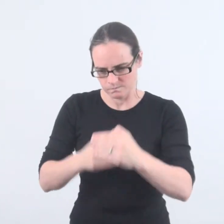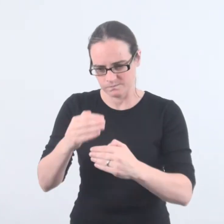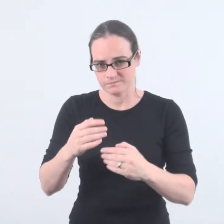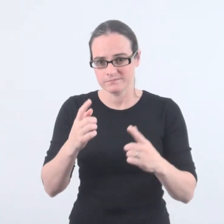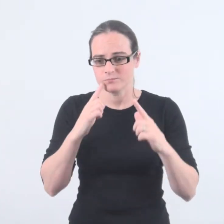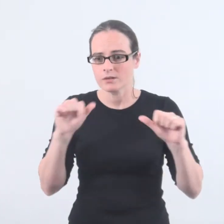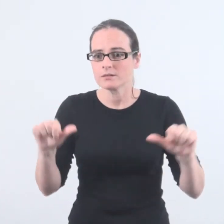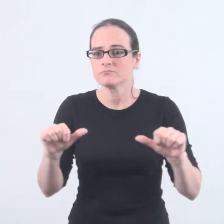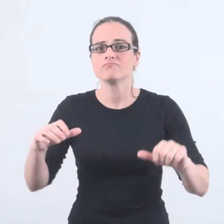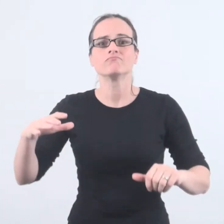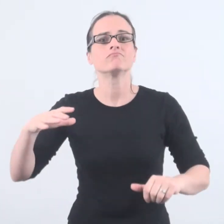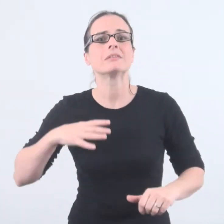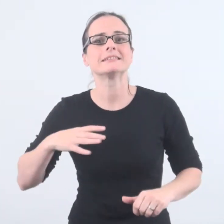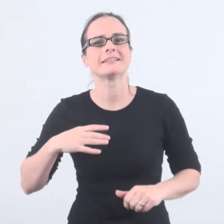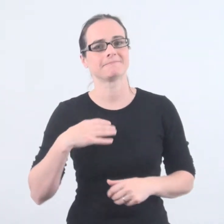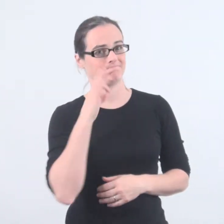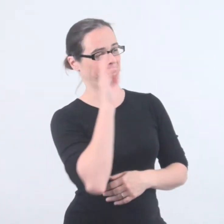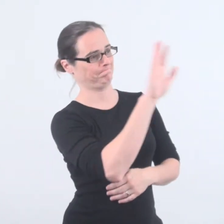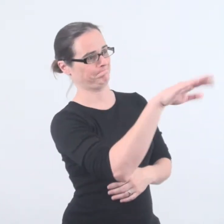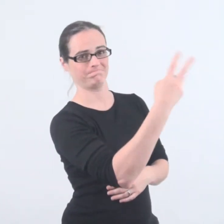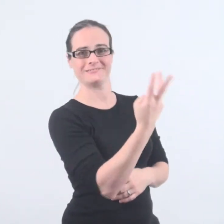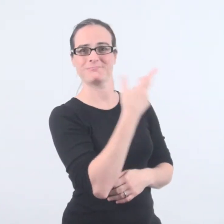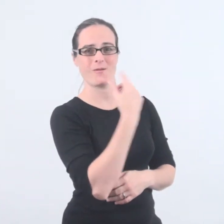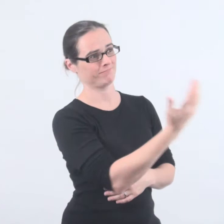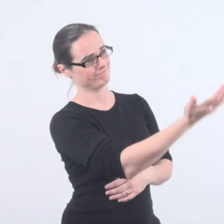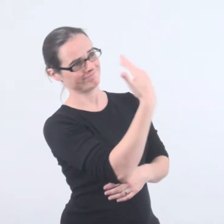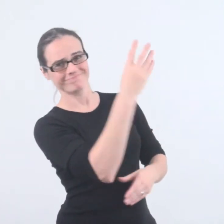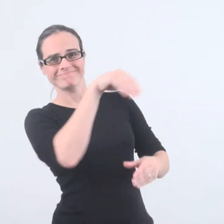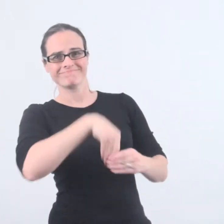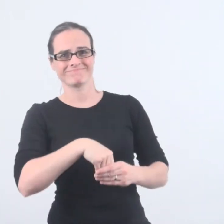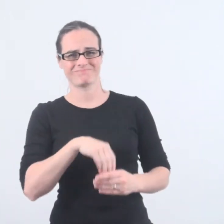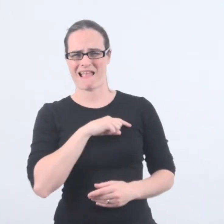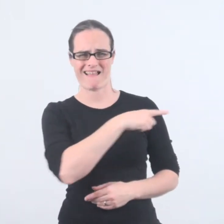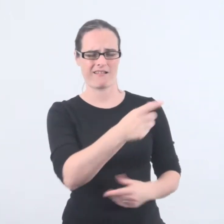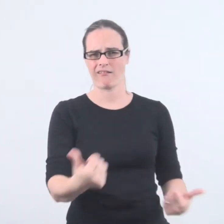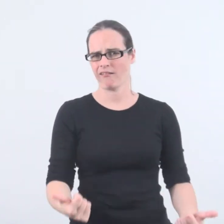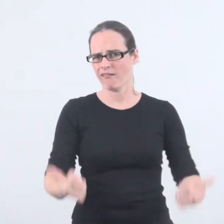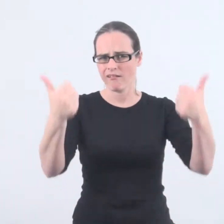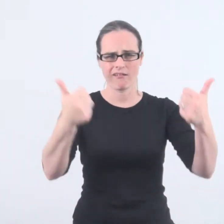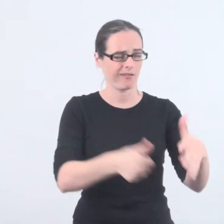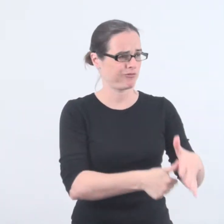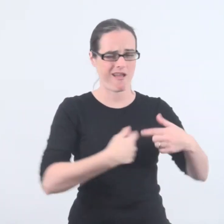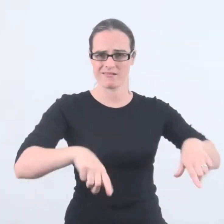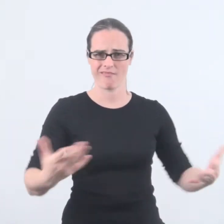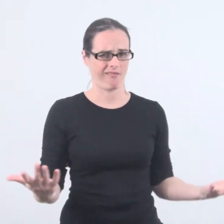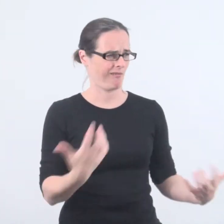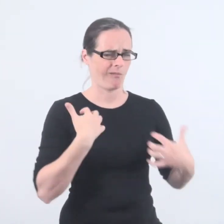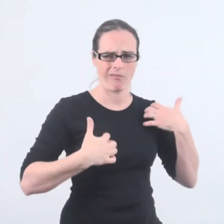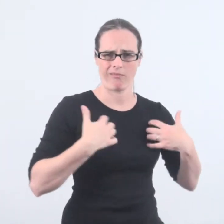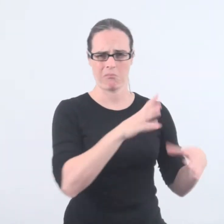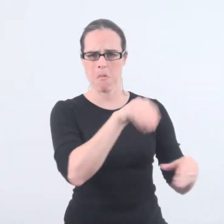finalising some of the details. And when they are ready, we'll be hoping that the three boys can come back because their hard work and